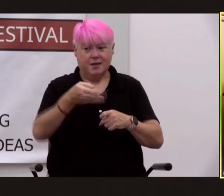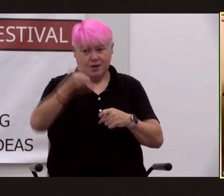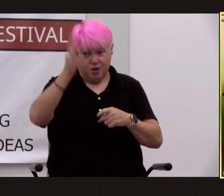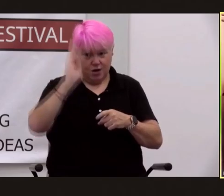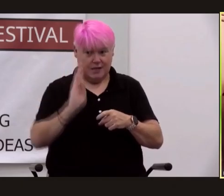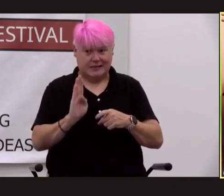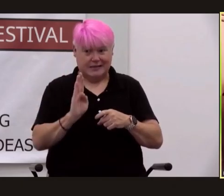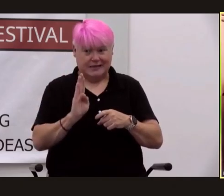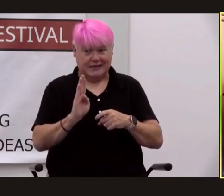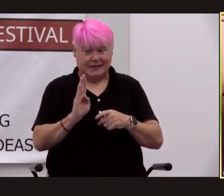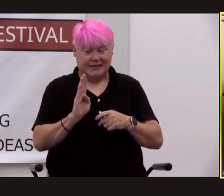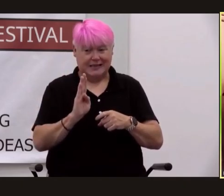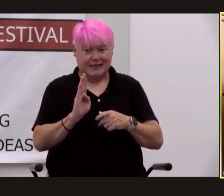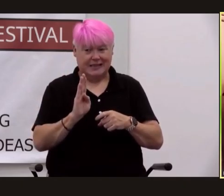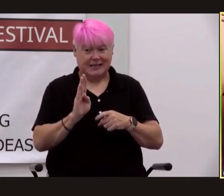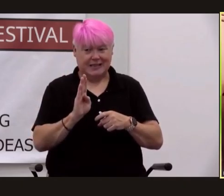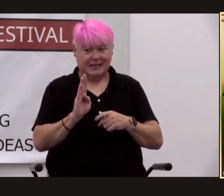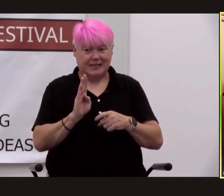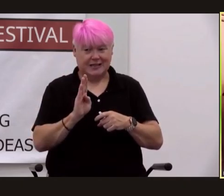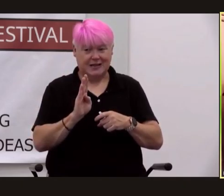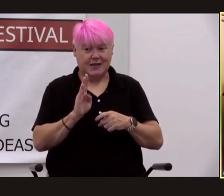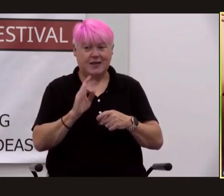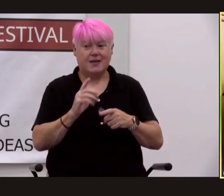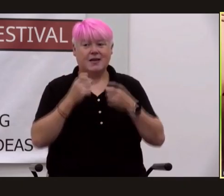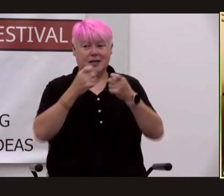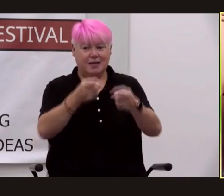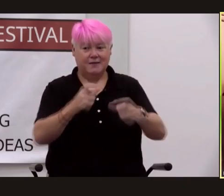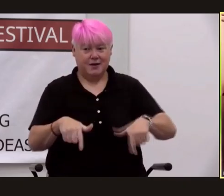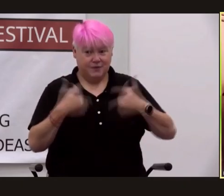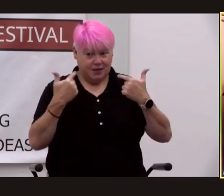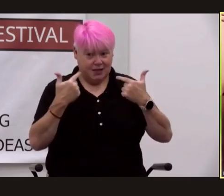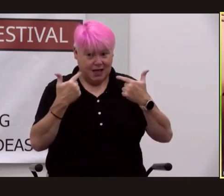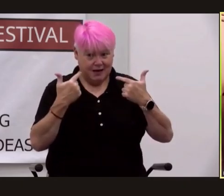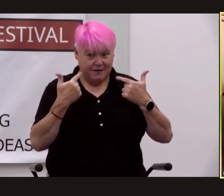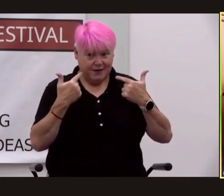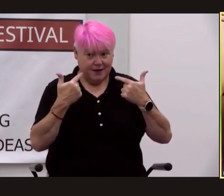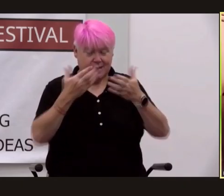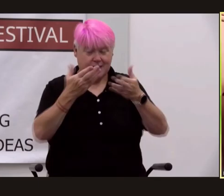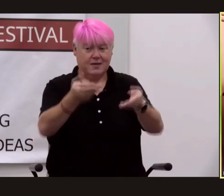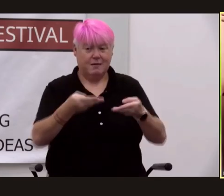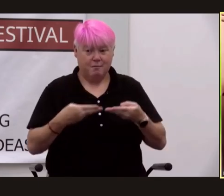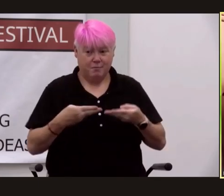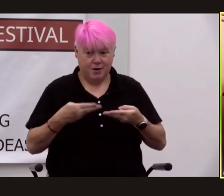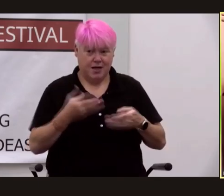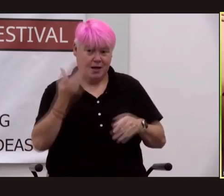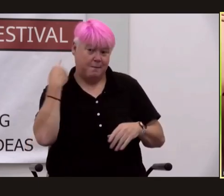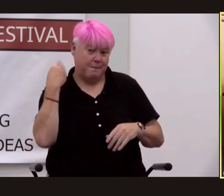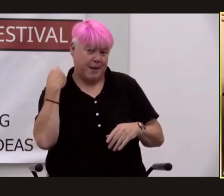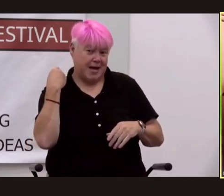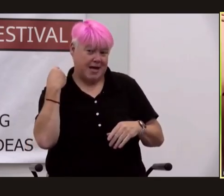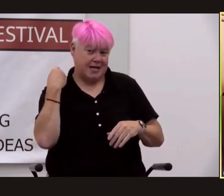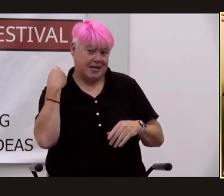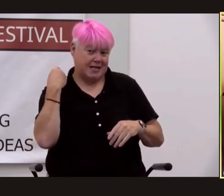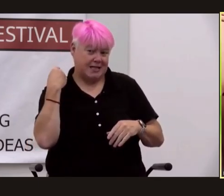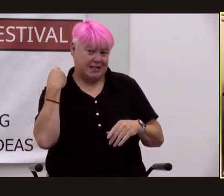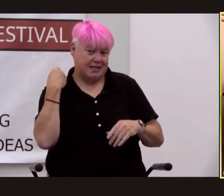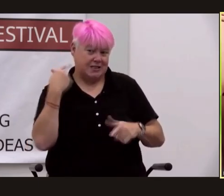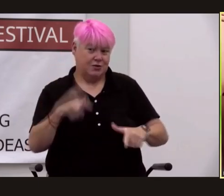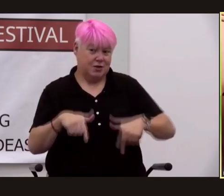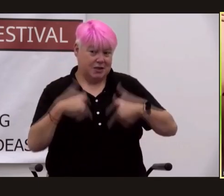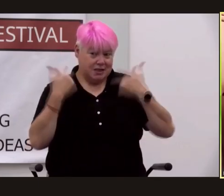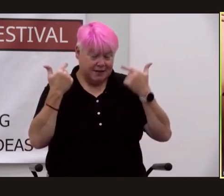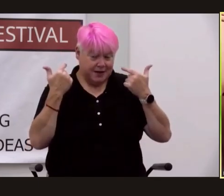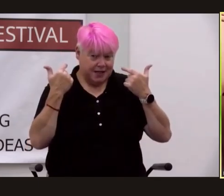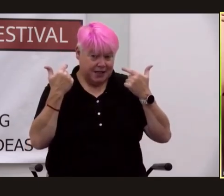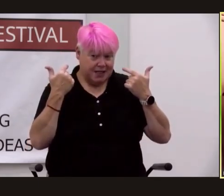it was the fire of life the quickening of flesh the bringing back to to living existence